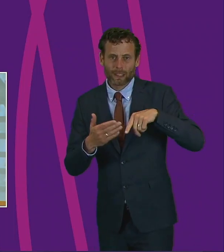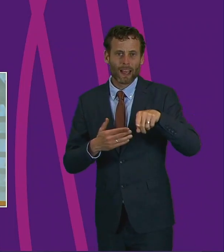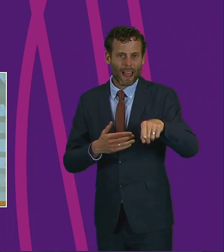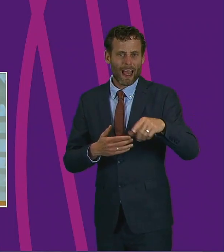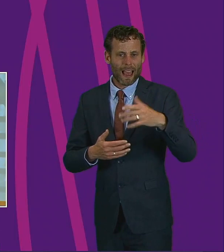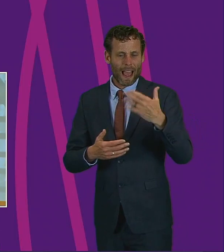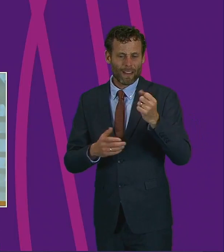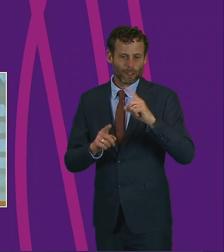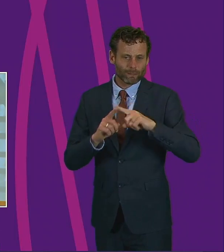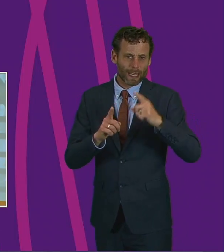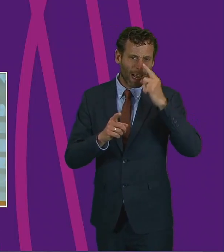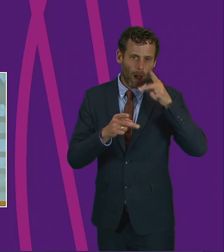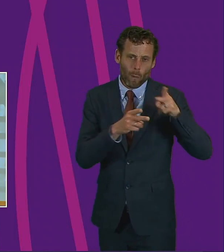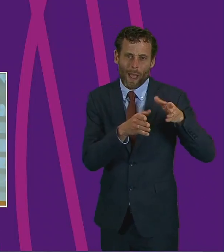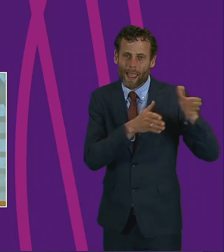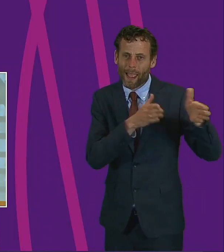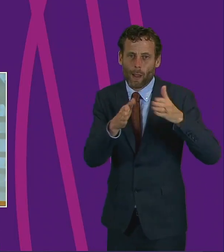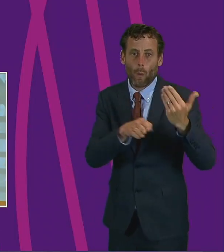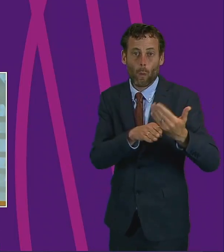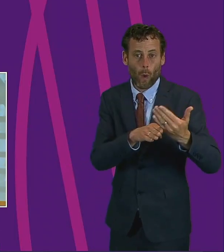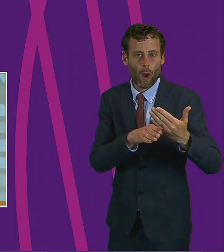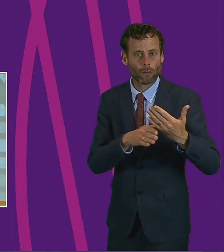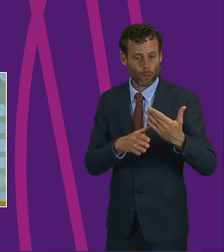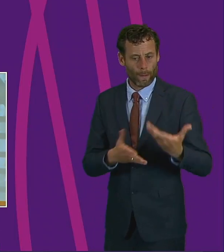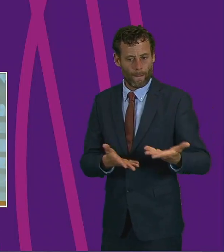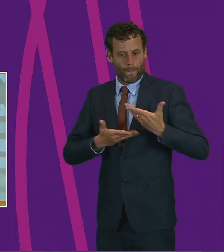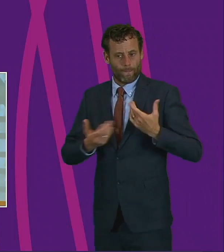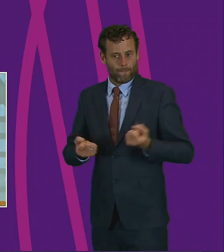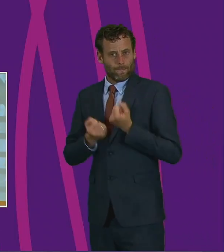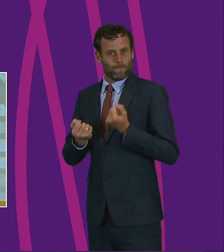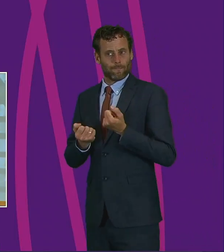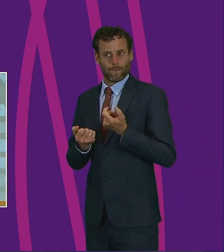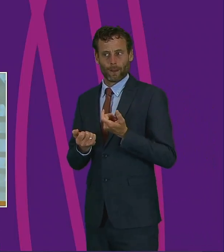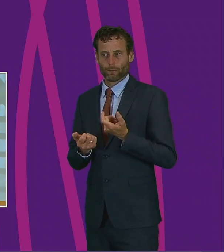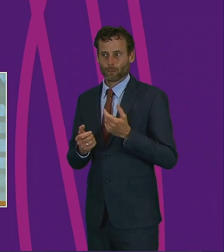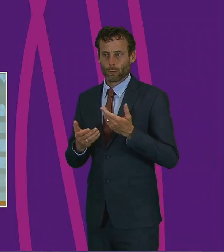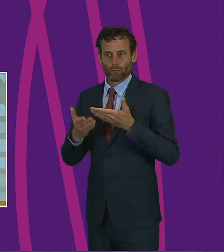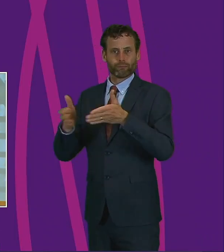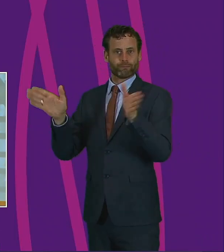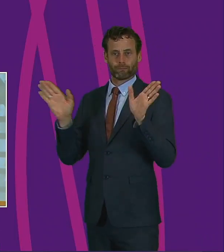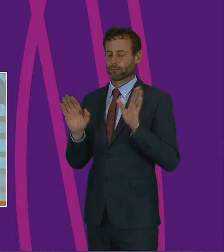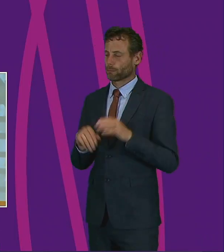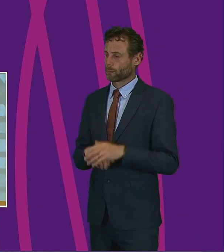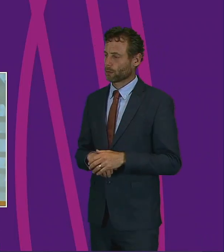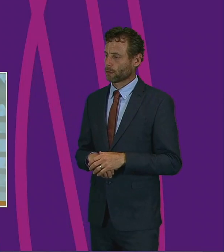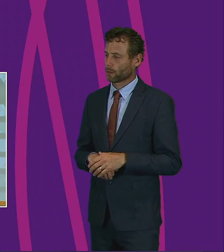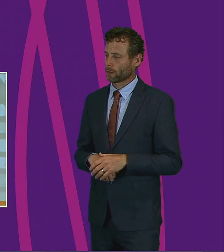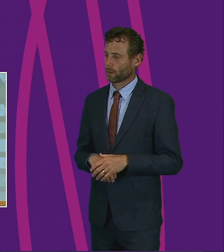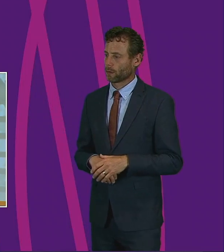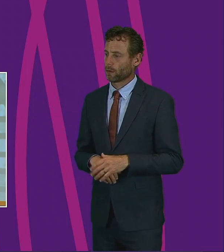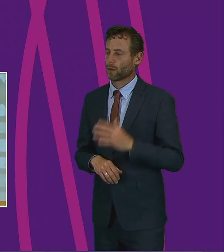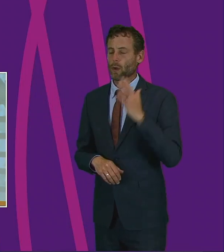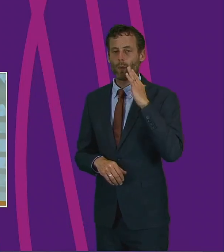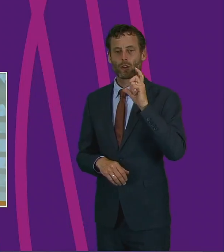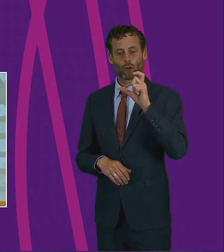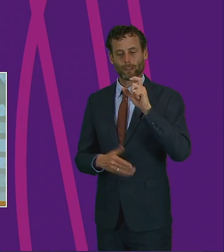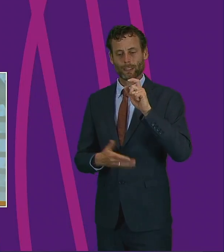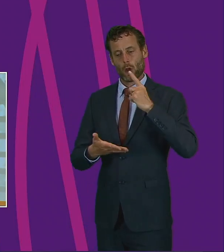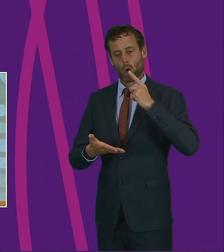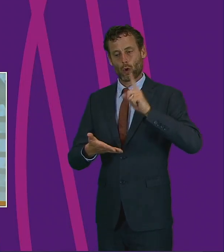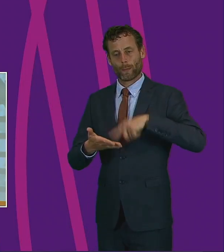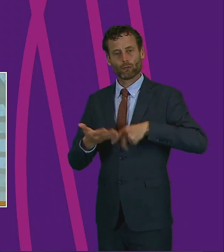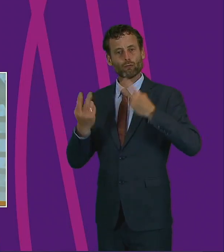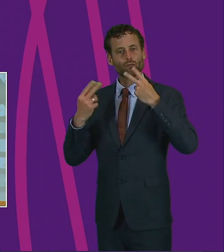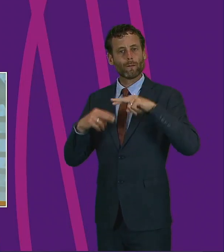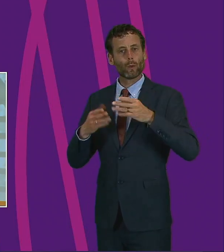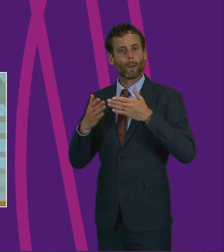with local government and the Scottish Government. Almost 10 years on from the Christie Commission and the future delivery of public services, we now